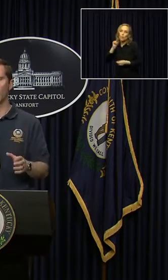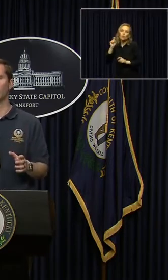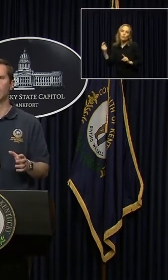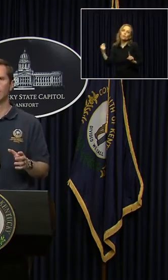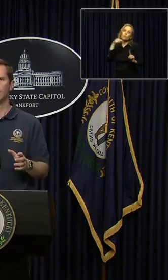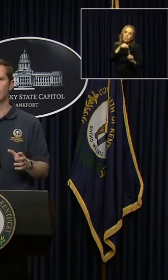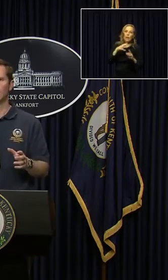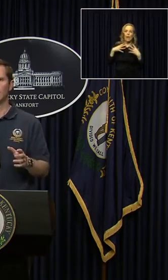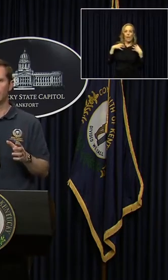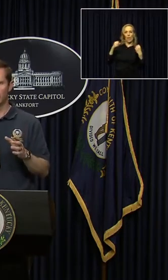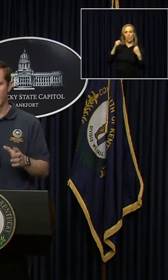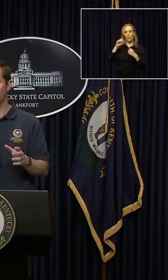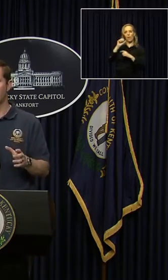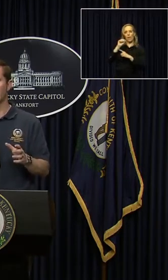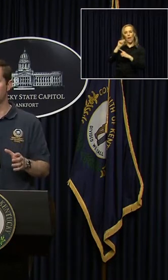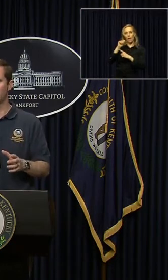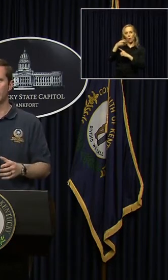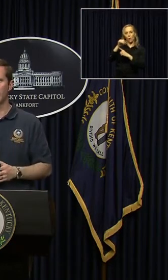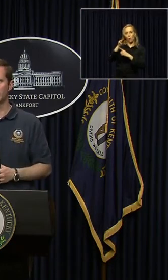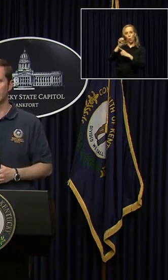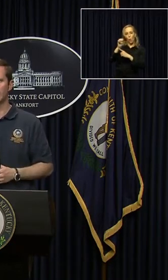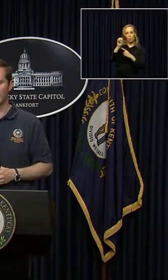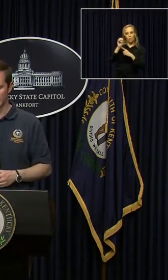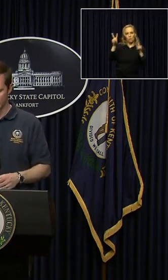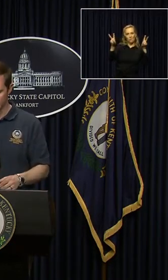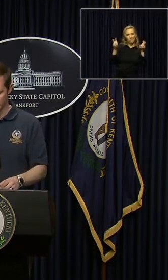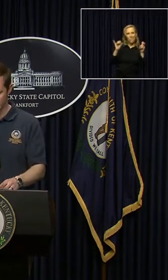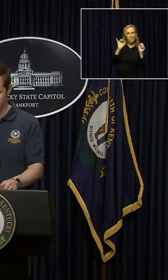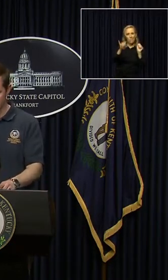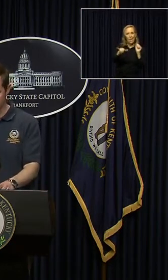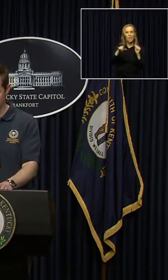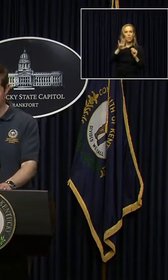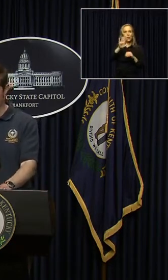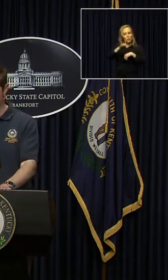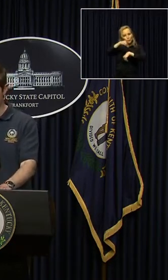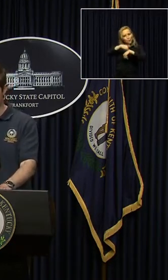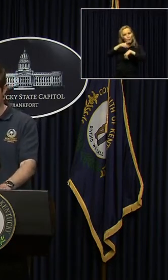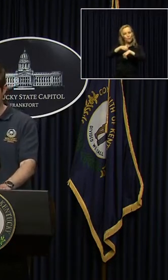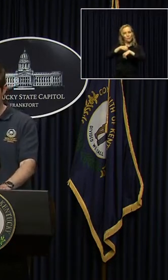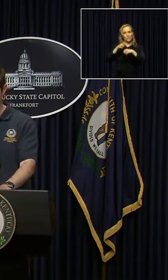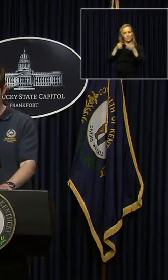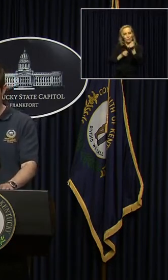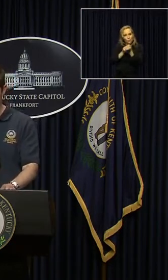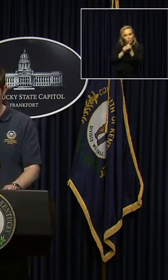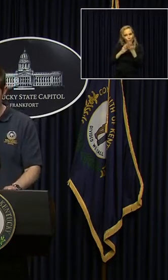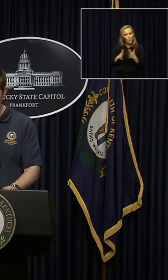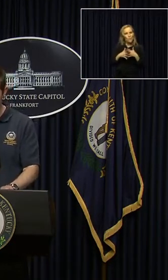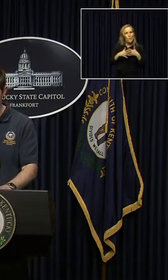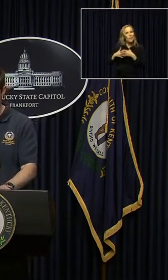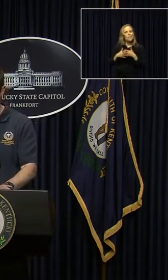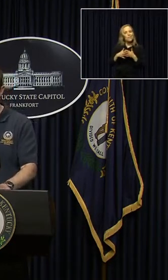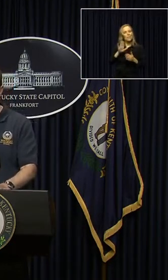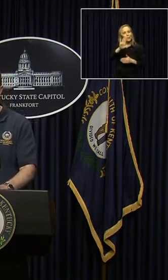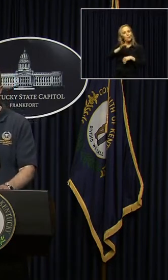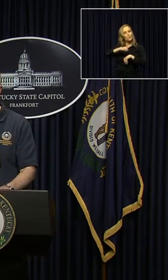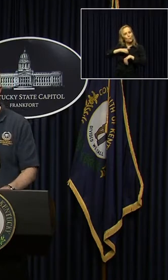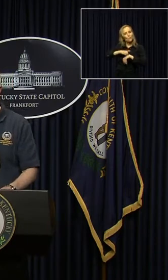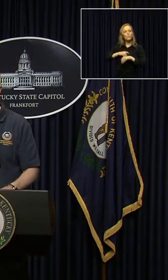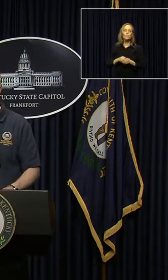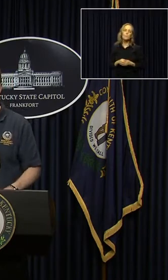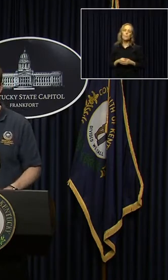Healthy at home is your patriotic duty as a Kentuckian and as an American. All right, let's move to